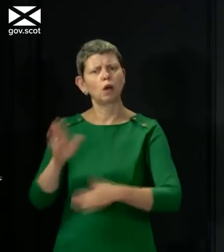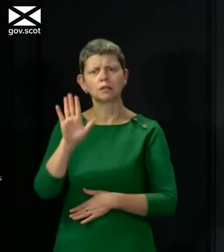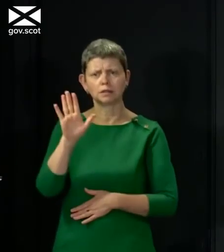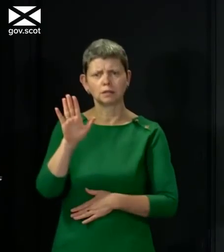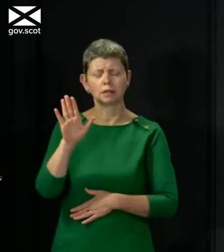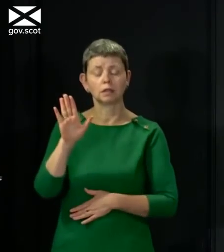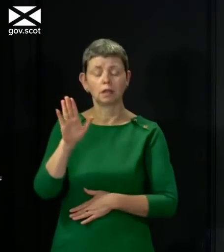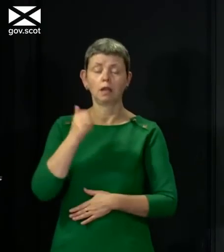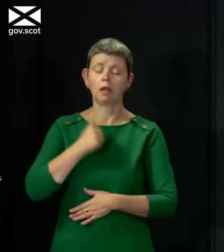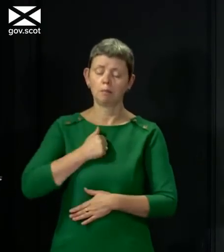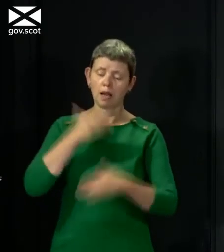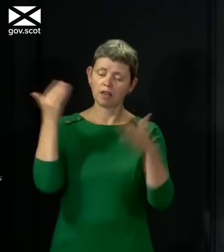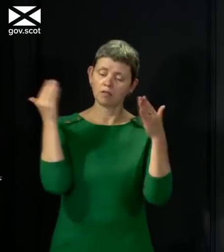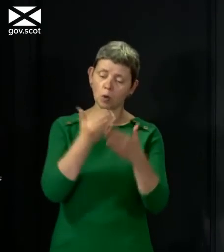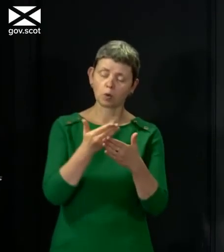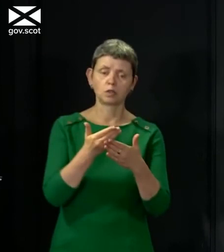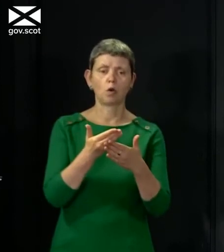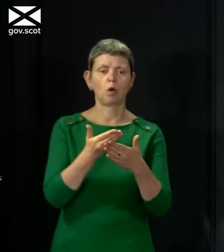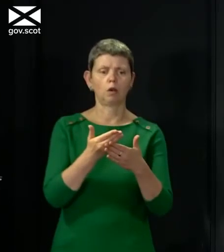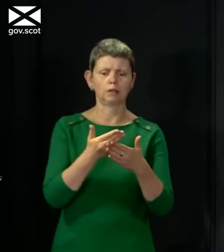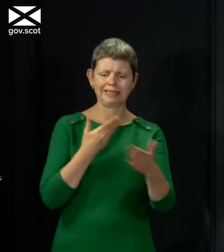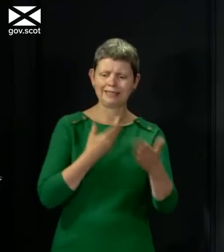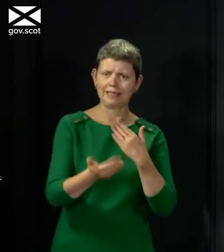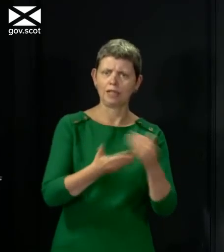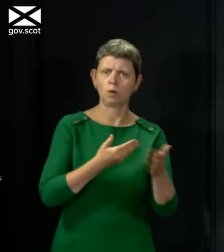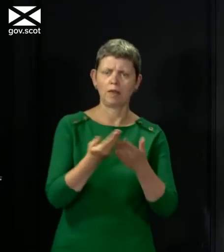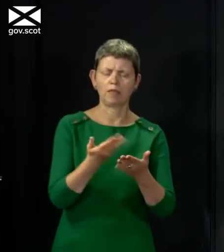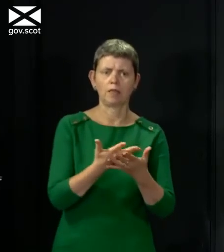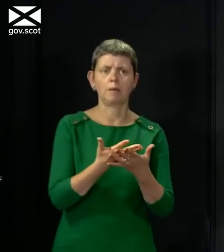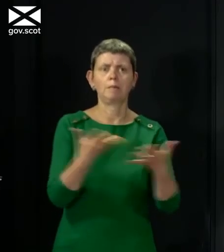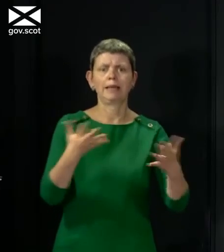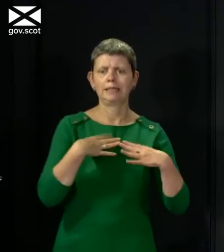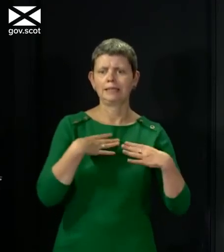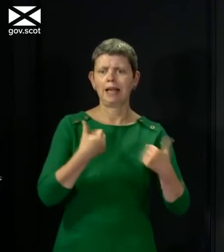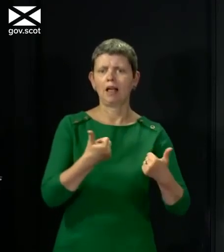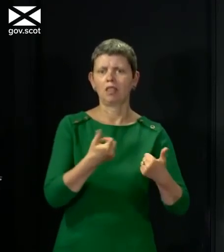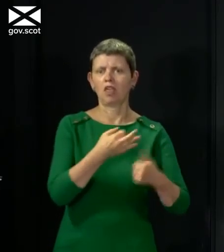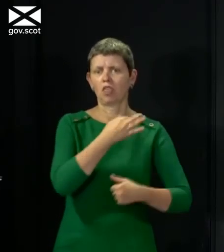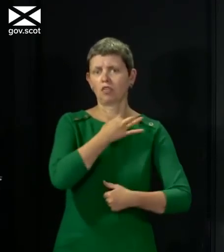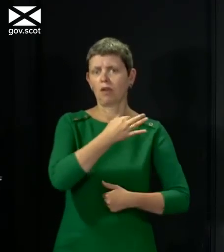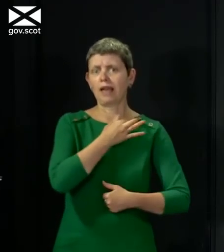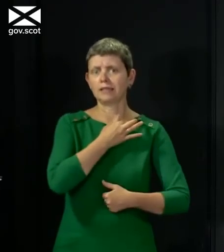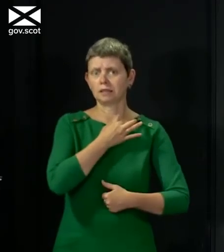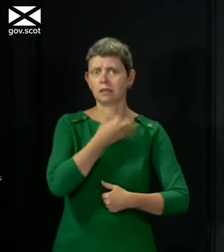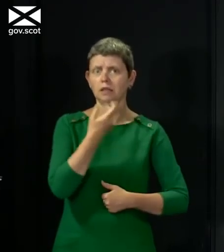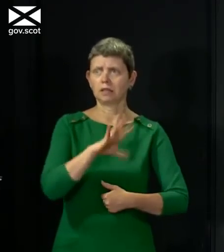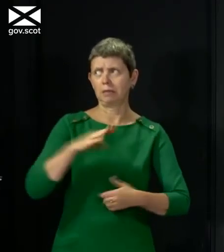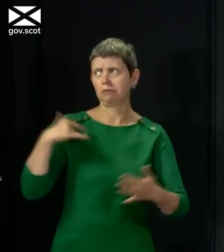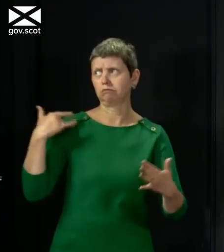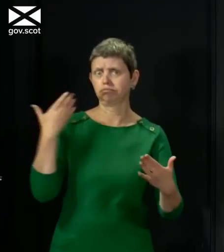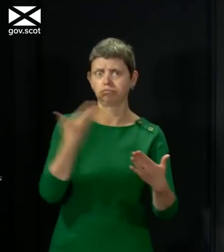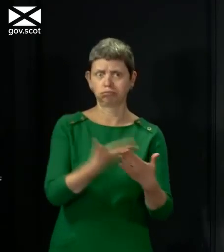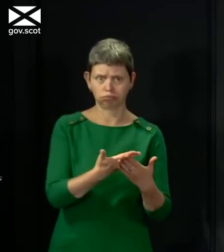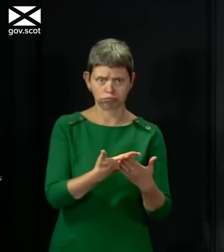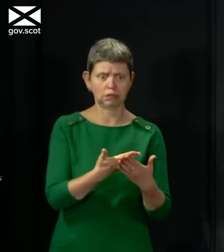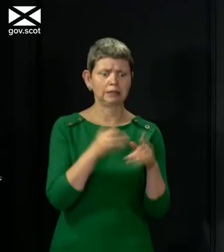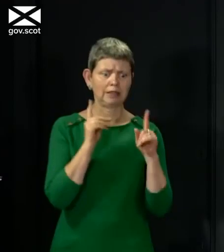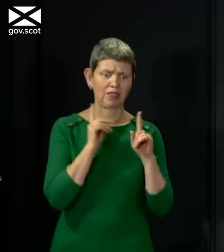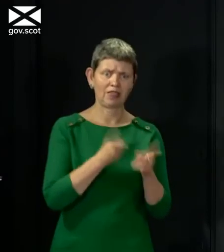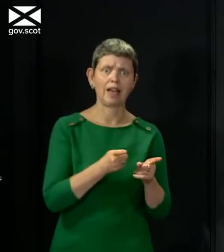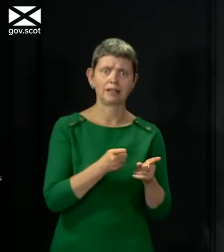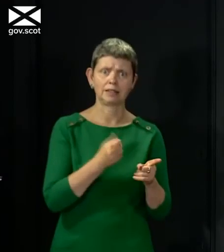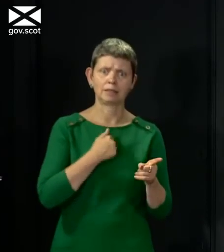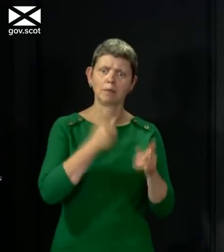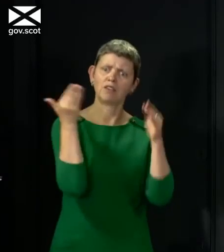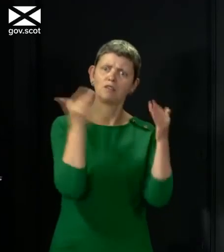deal with and defeat the biggest threat to our health and our prosperity as a country that we faced in our lifetimes. And nothing is going